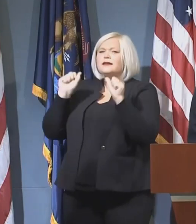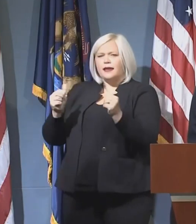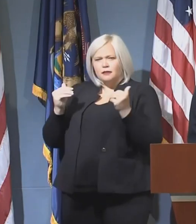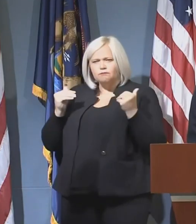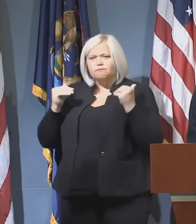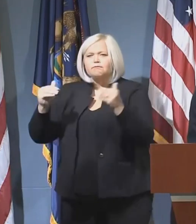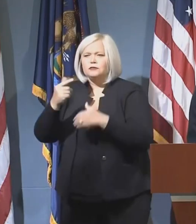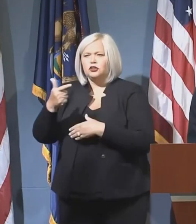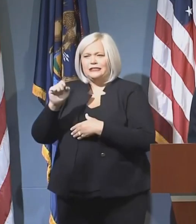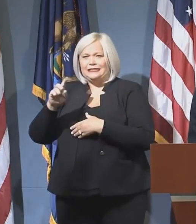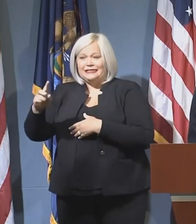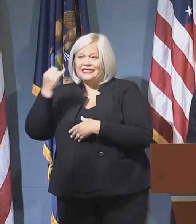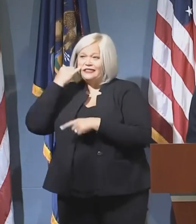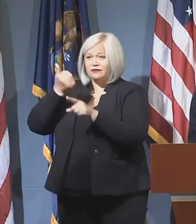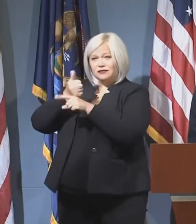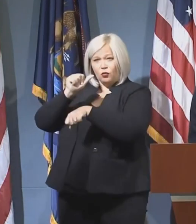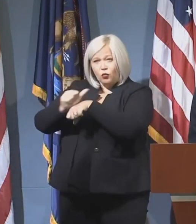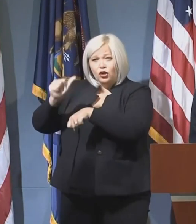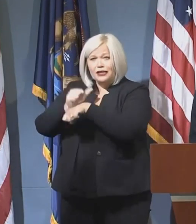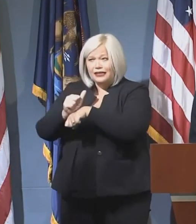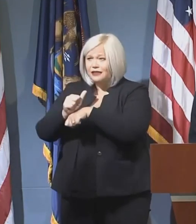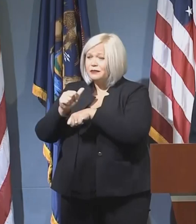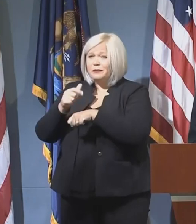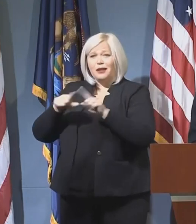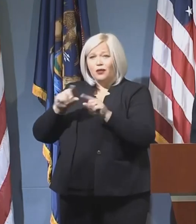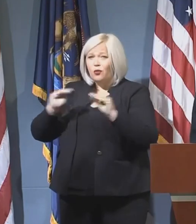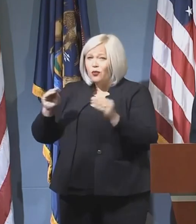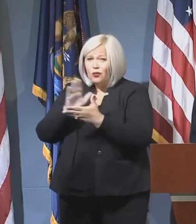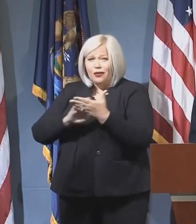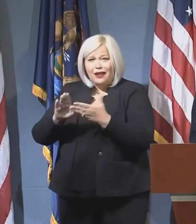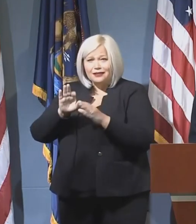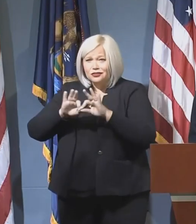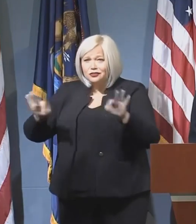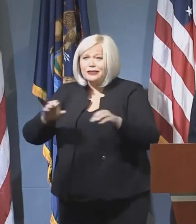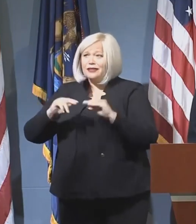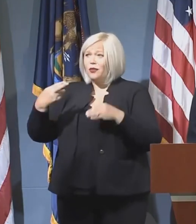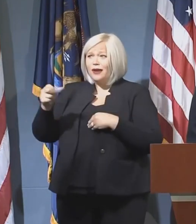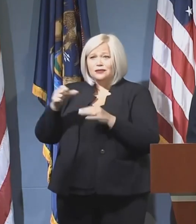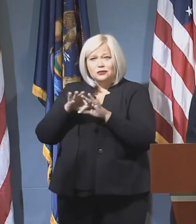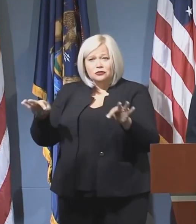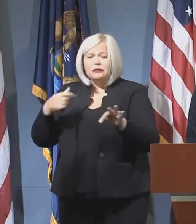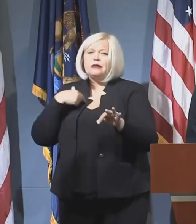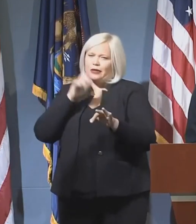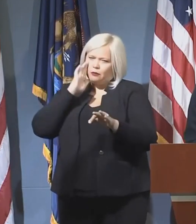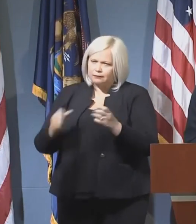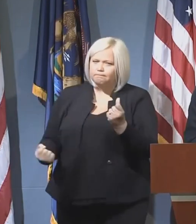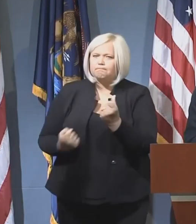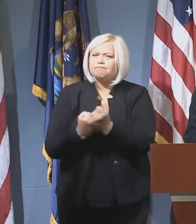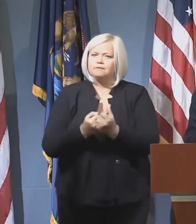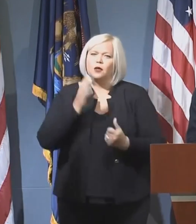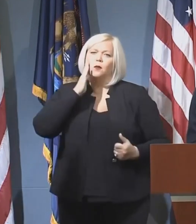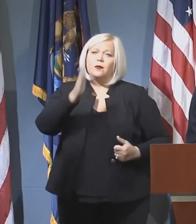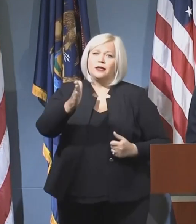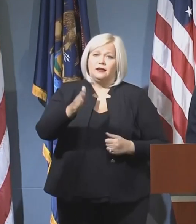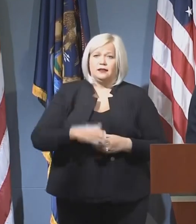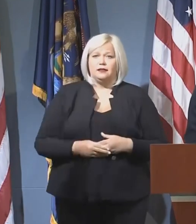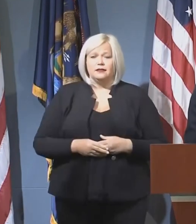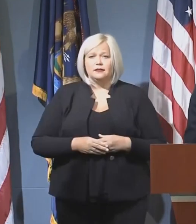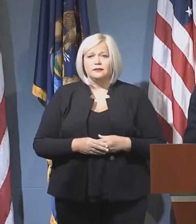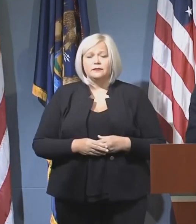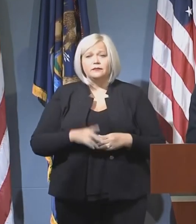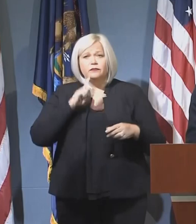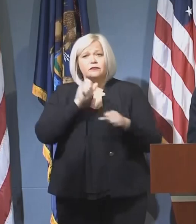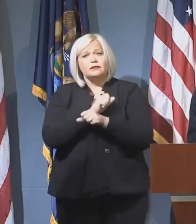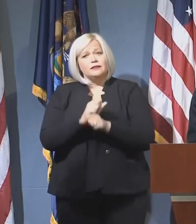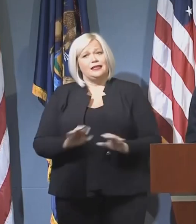life, if you're a Frontliner without a college degree, we're here to help you. We're here to help you along that pathway. It's really important,